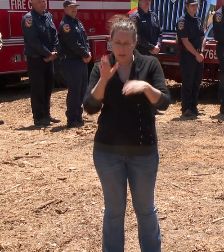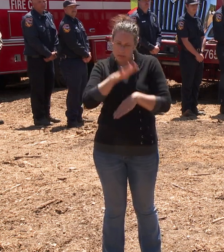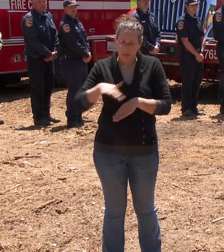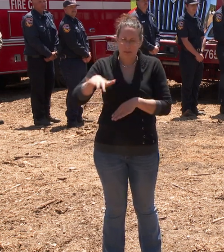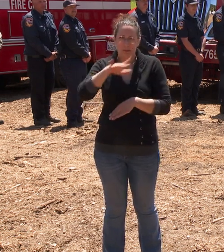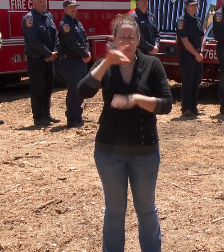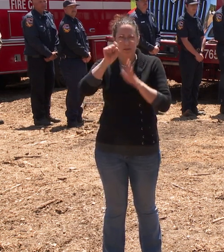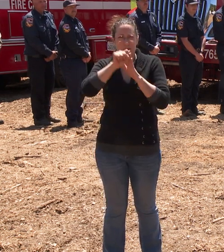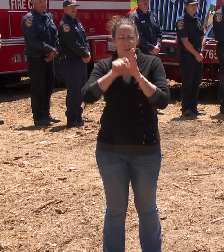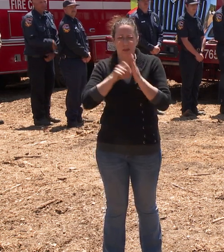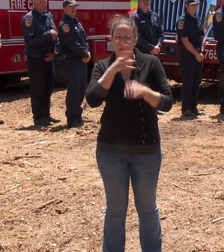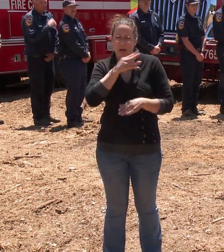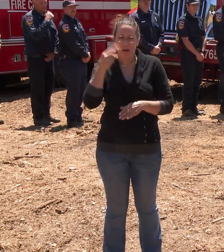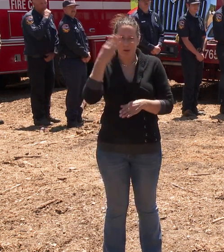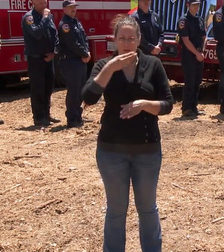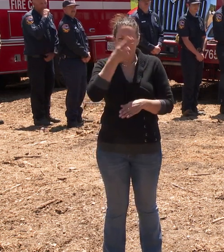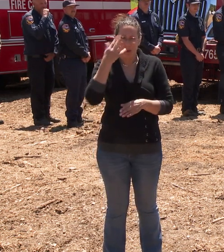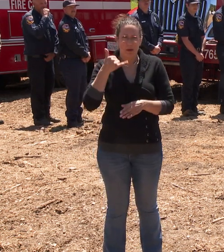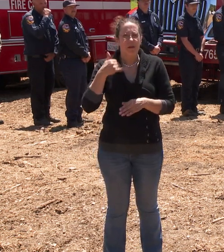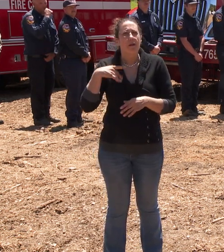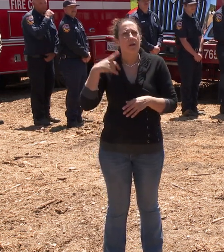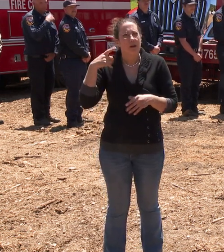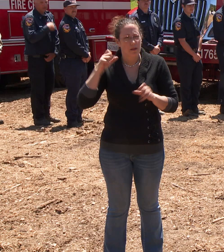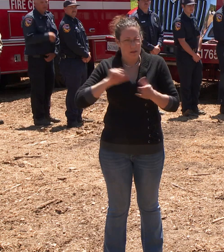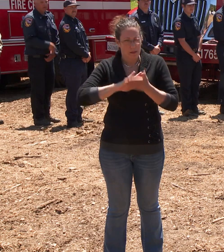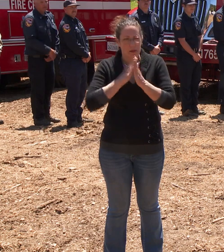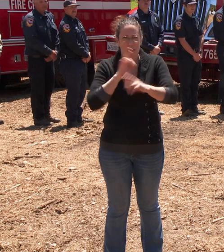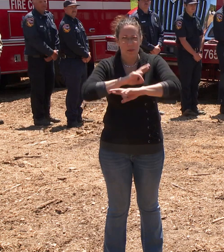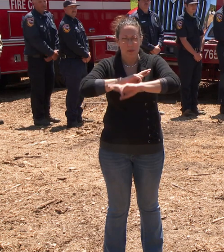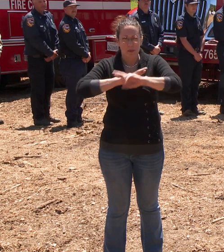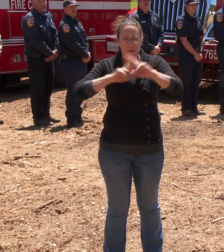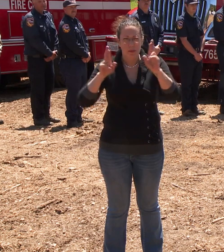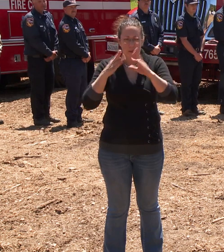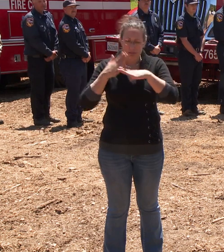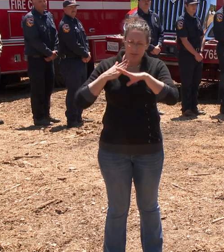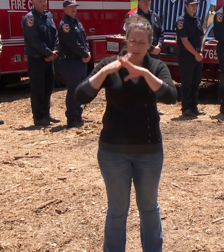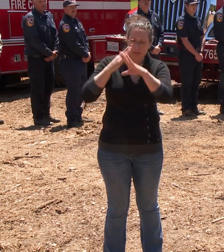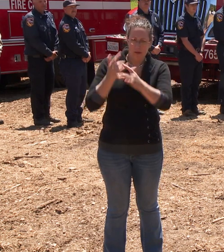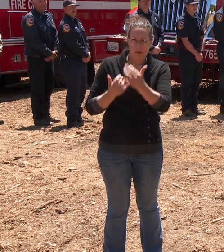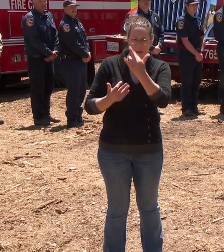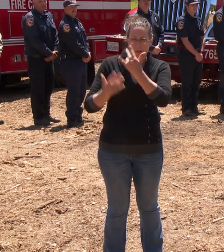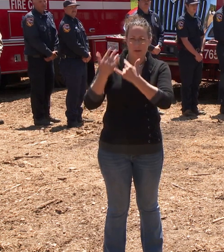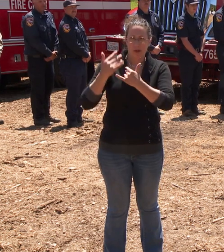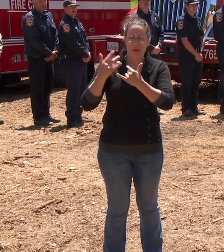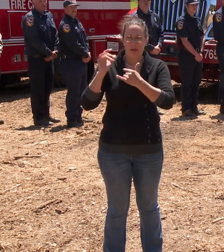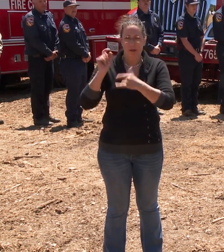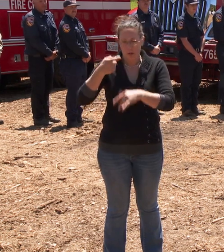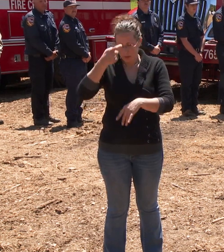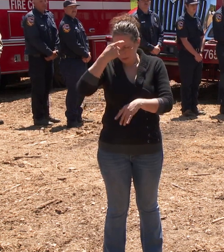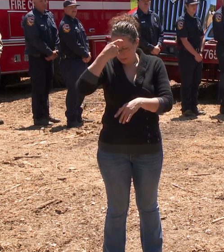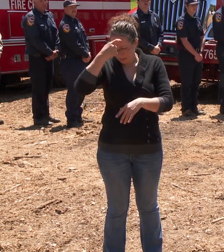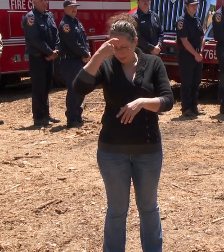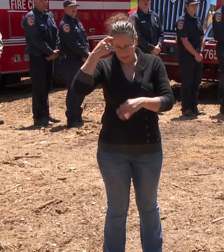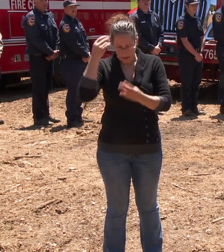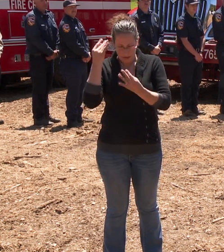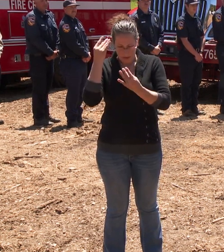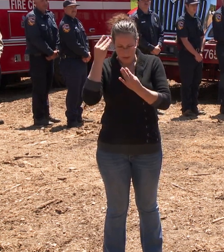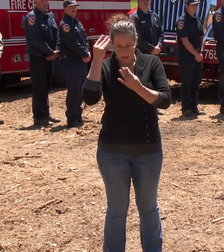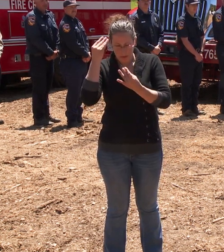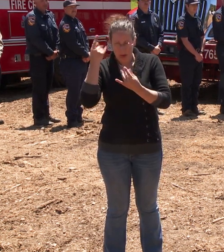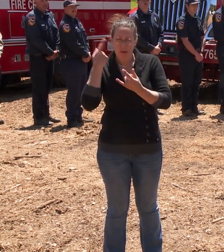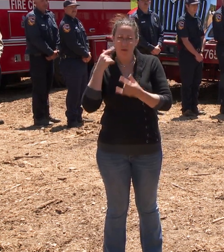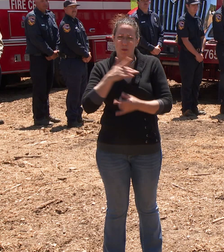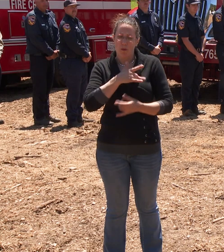and in Hawaii where wildfire preparedness and community protection are on the forefront of everyone's minds after the heartbreaking